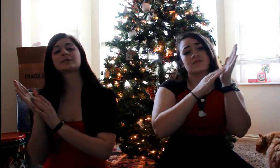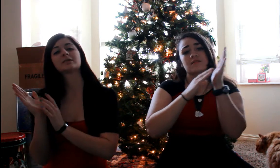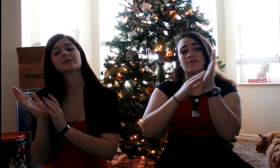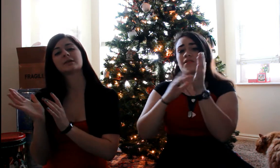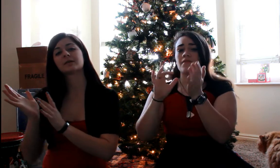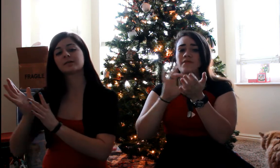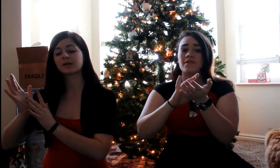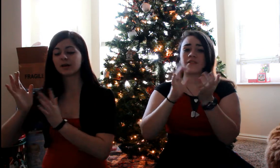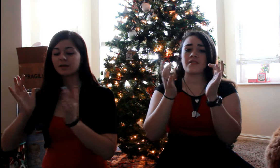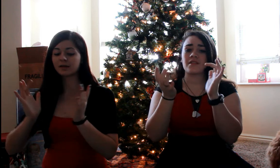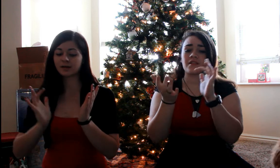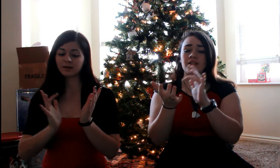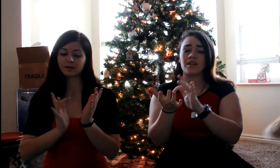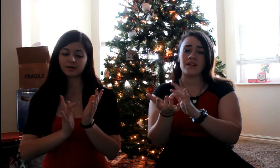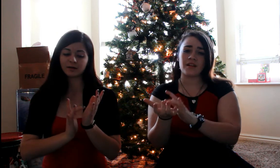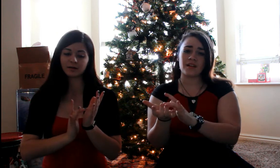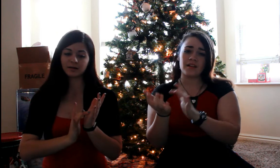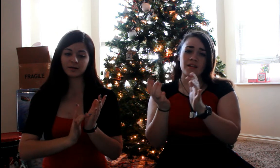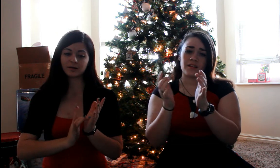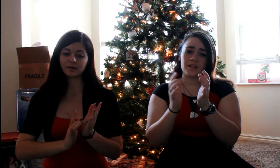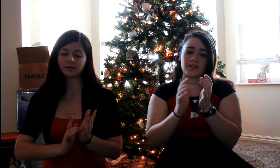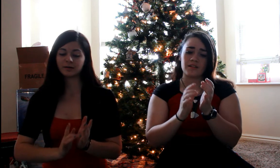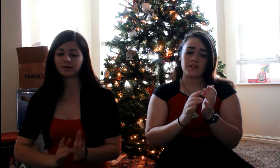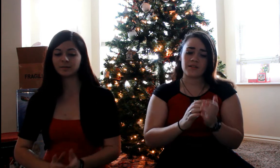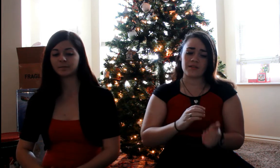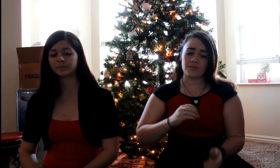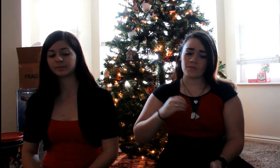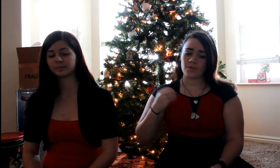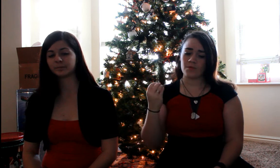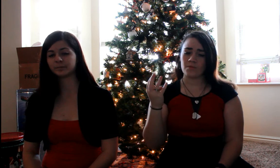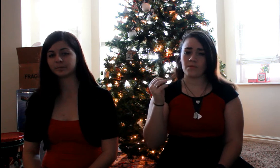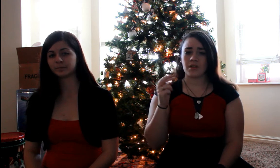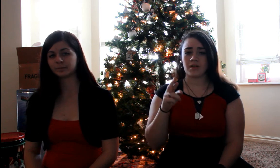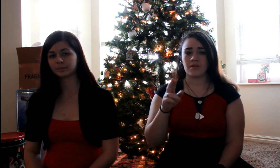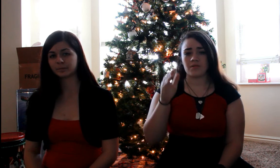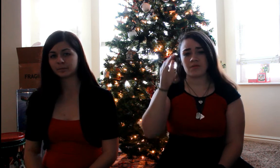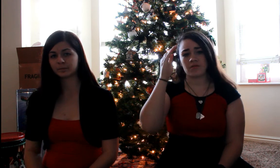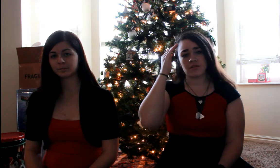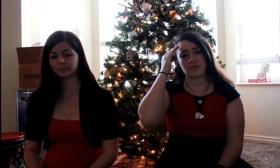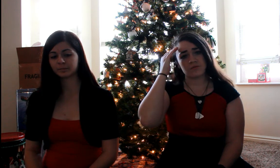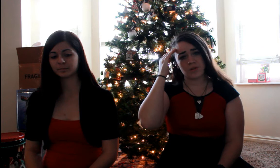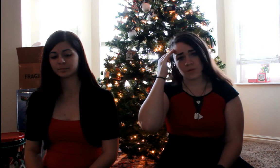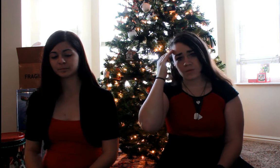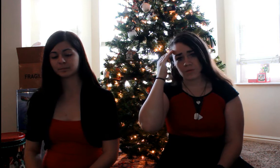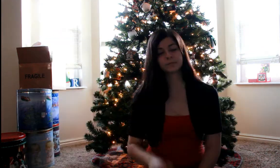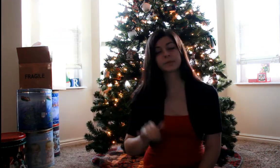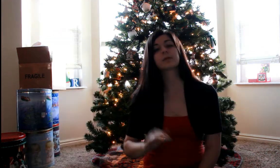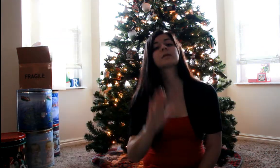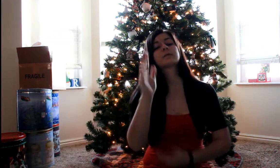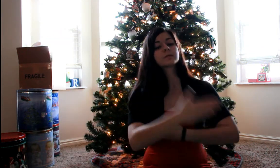of the land Oh Mary did you know That your